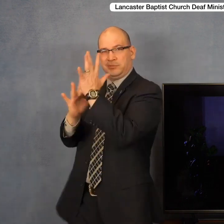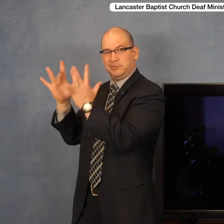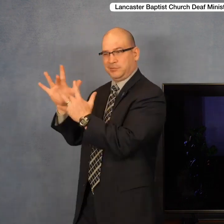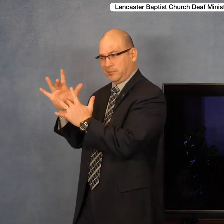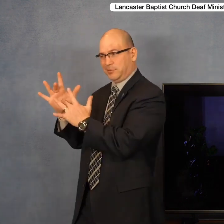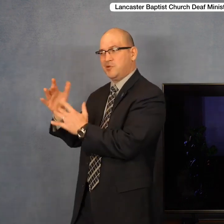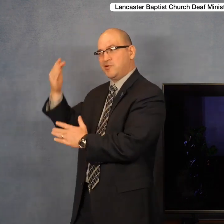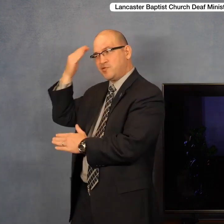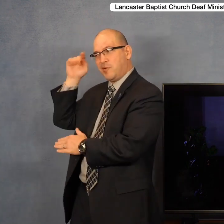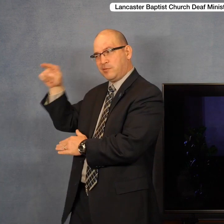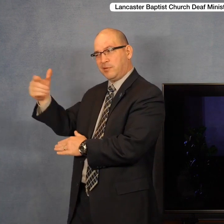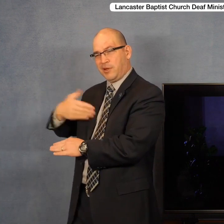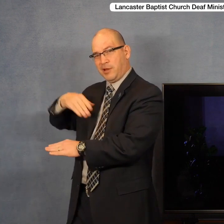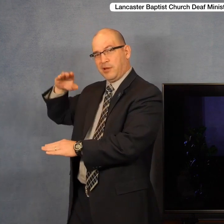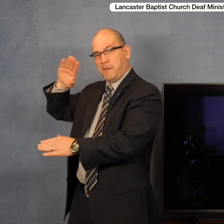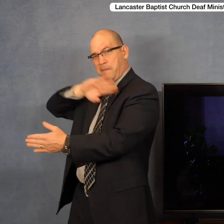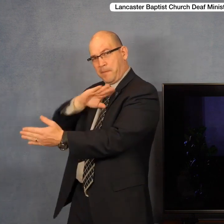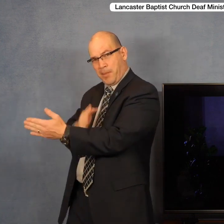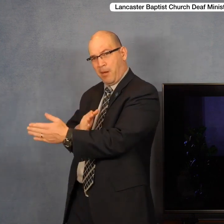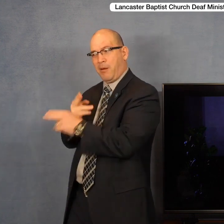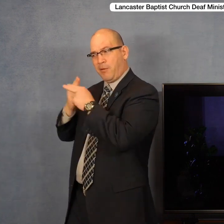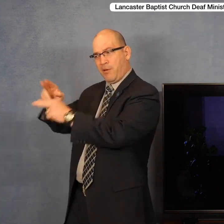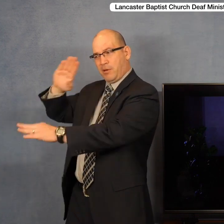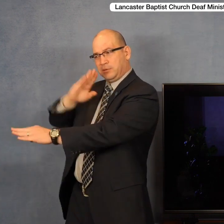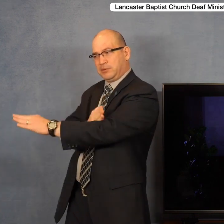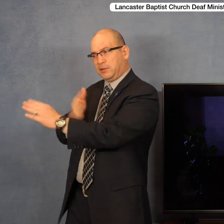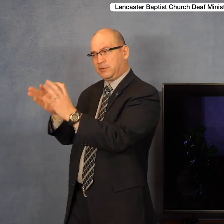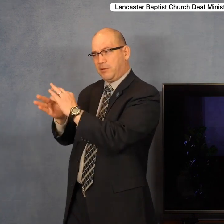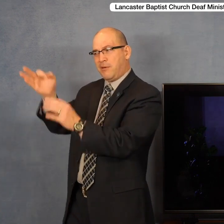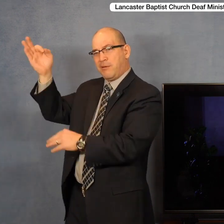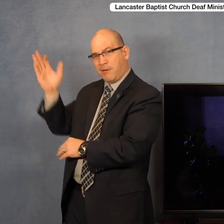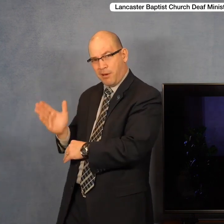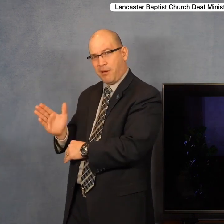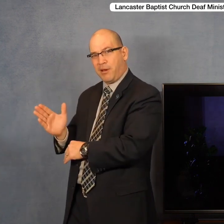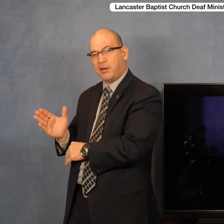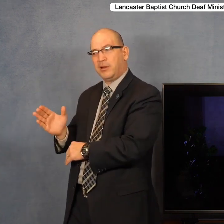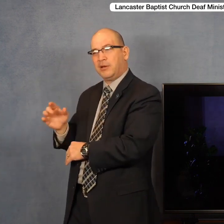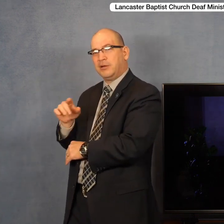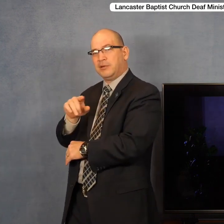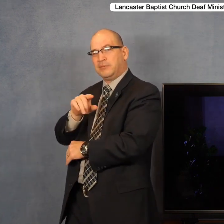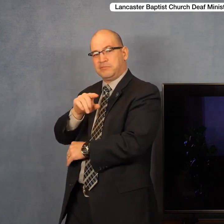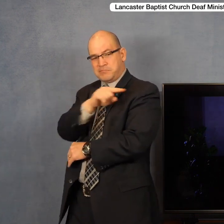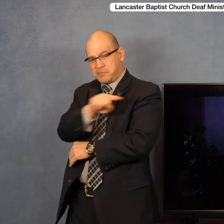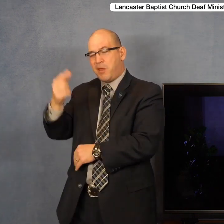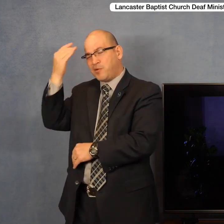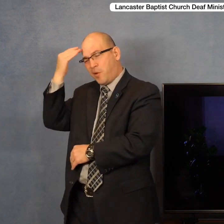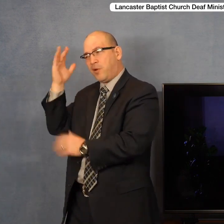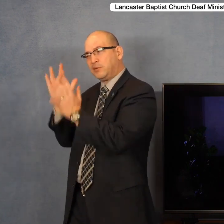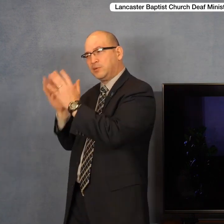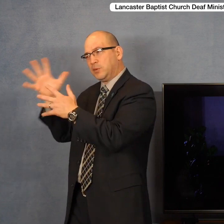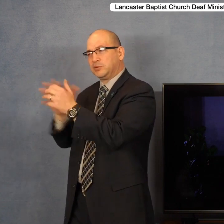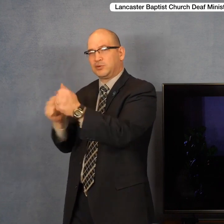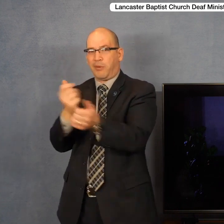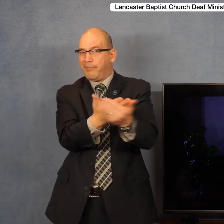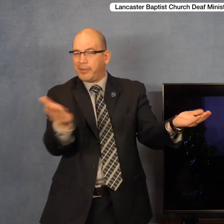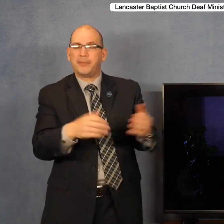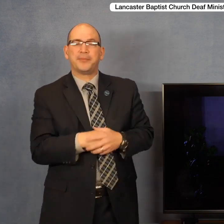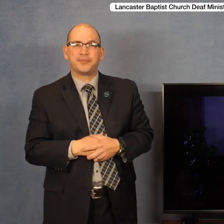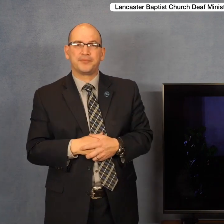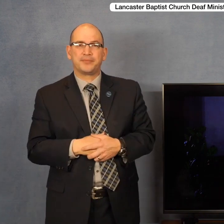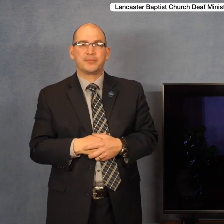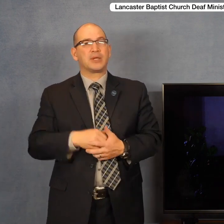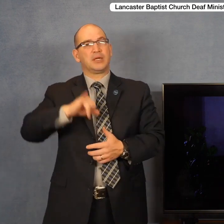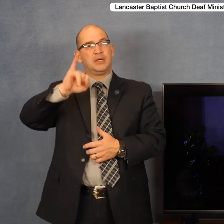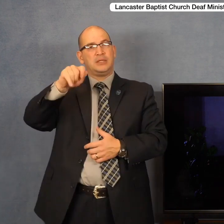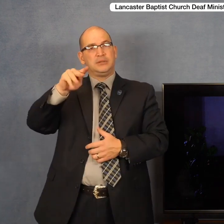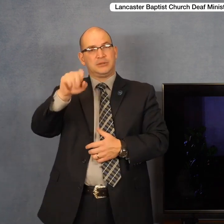he had power. And they know that he has power. And that one day he will destroy them. James 2 and 19, Thou believest that there